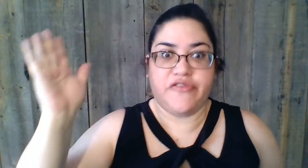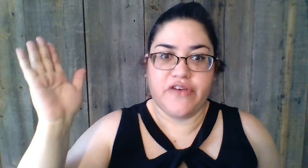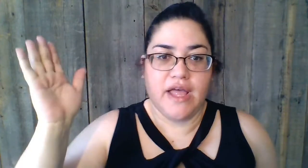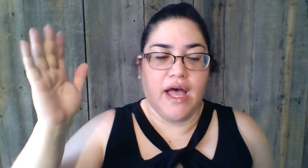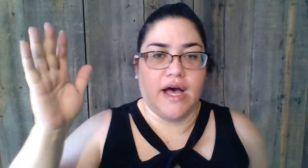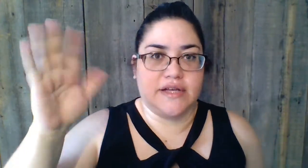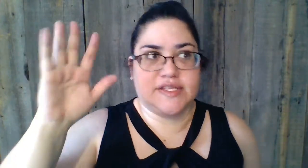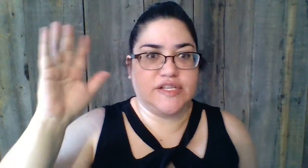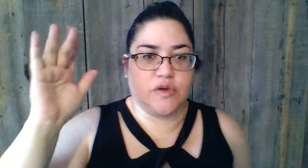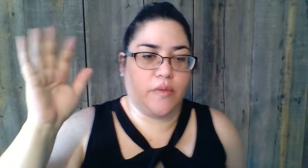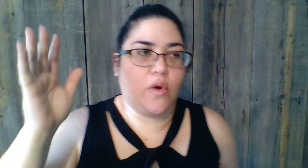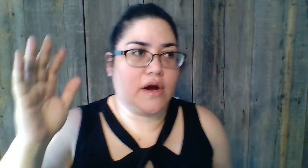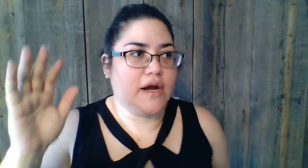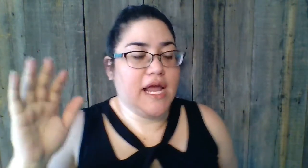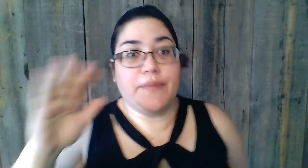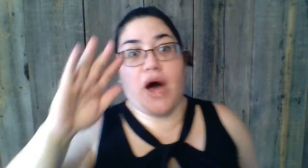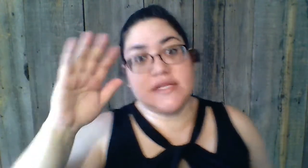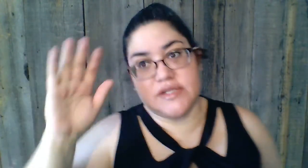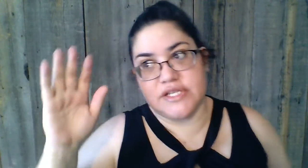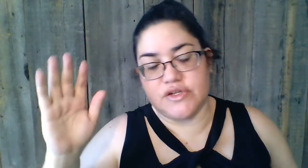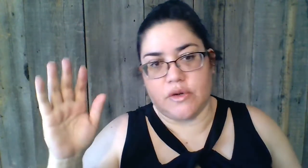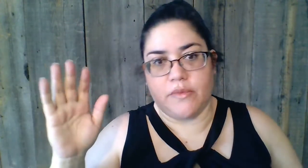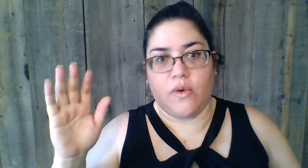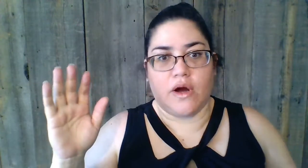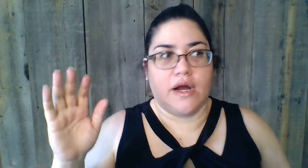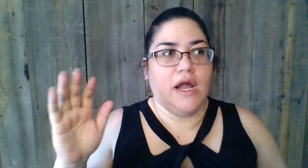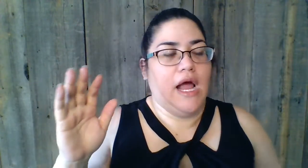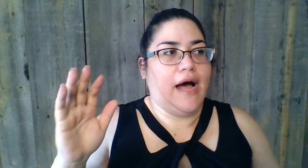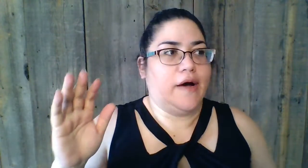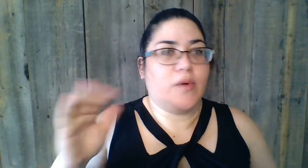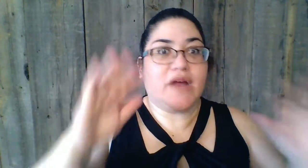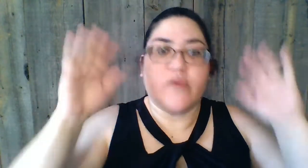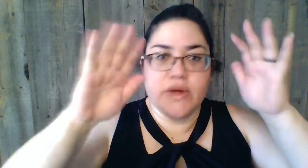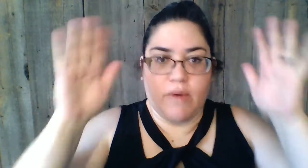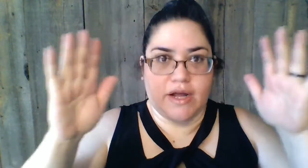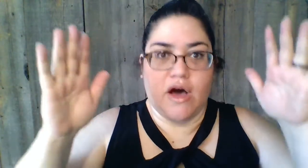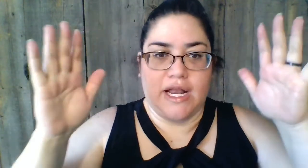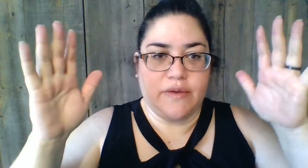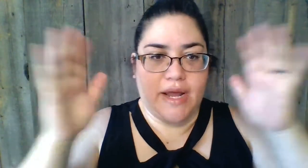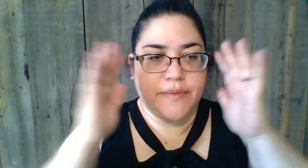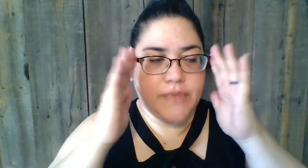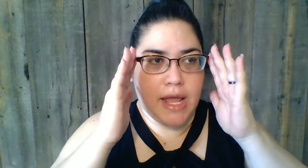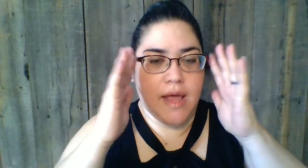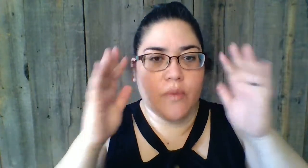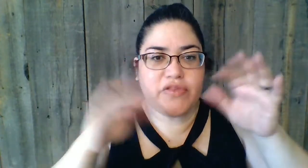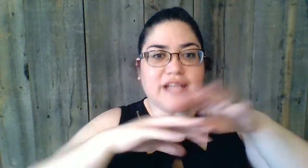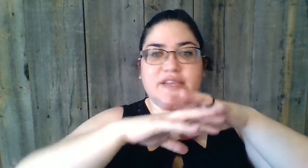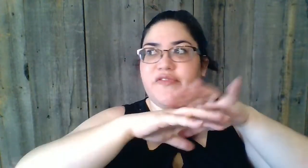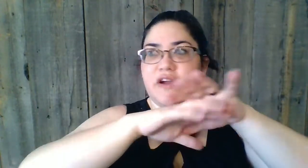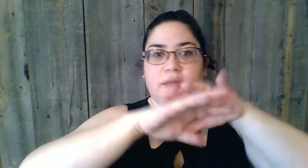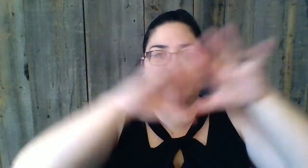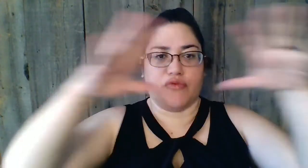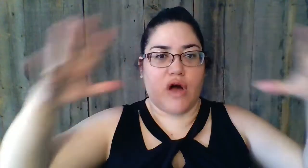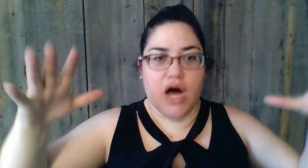syndrome or imposter syndrome or whatever we want to call it, right? That's a very broad